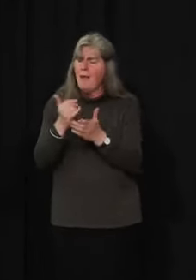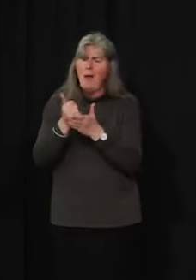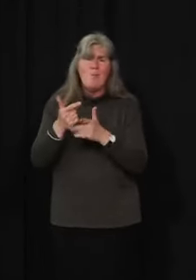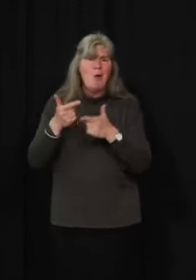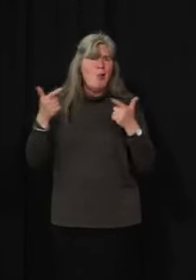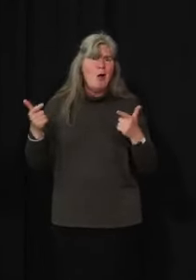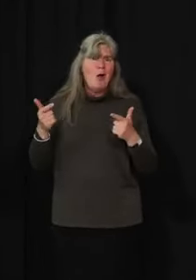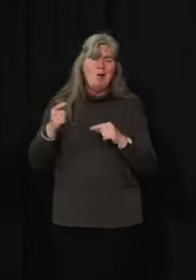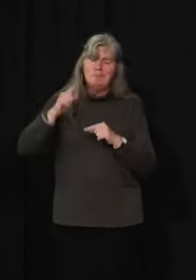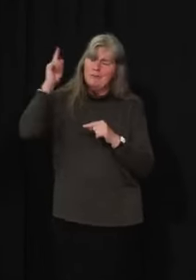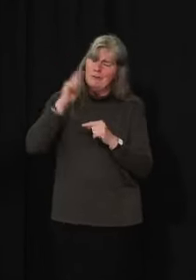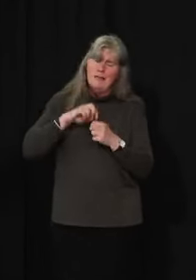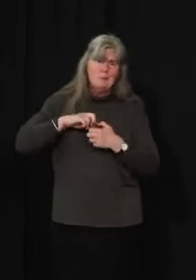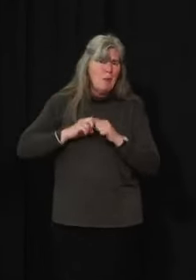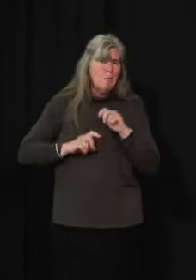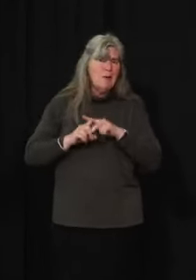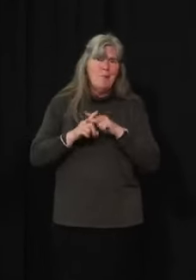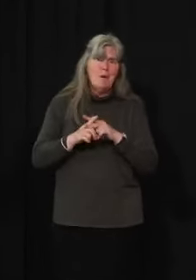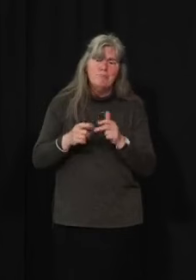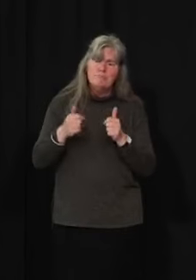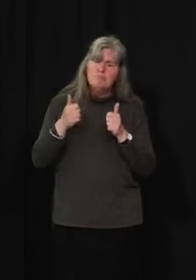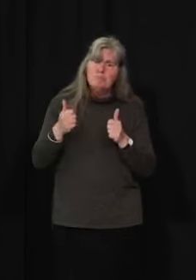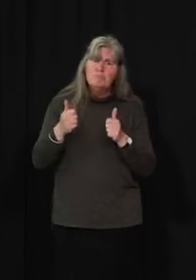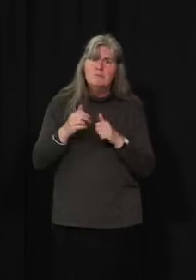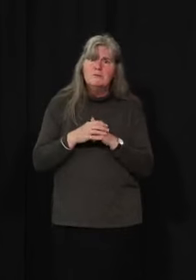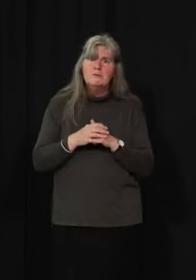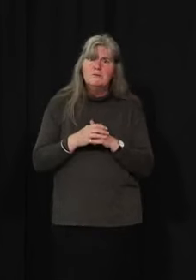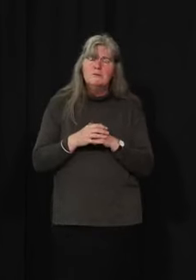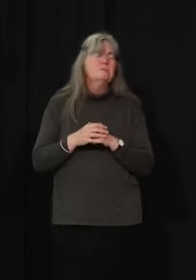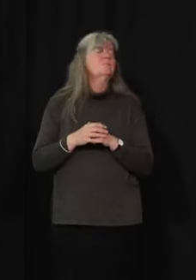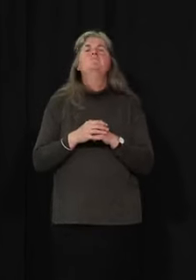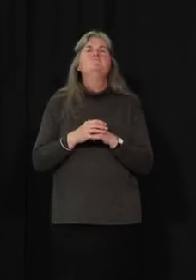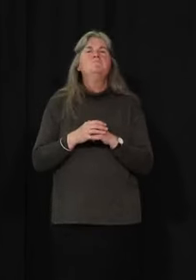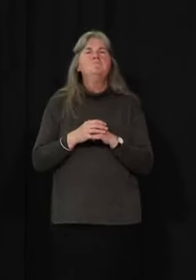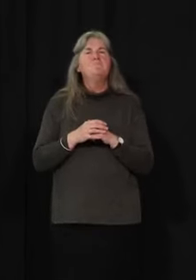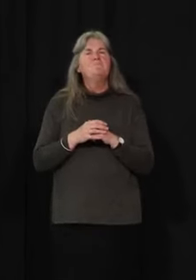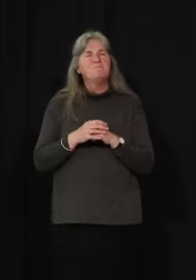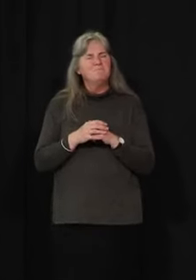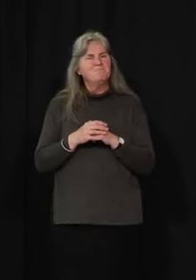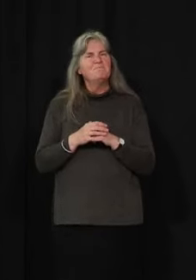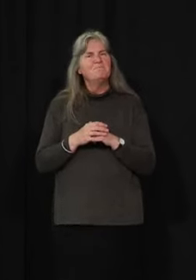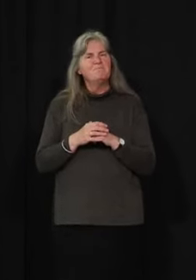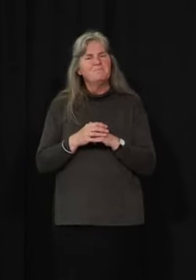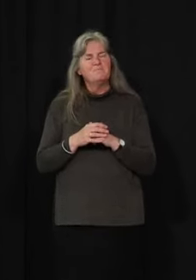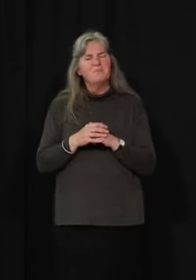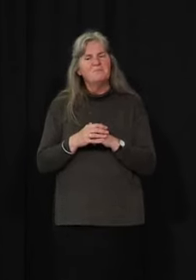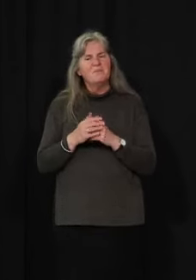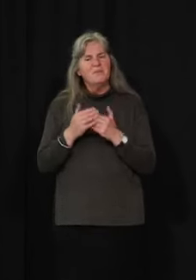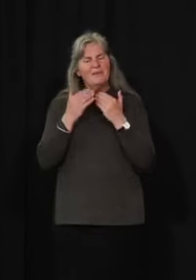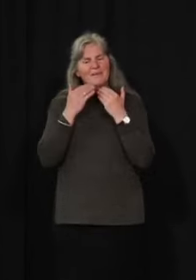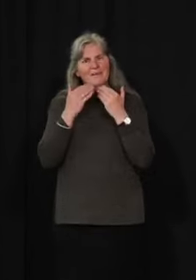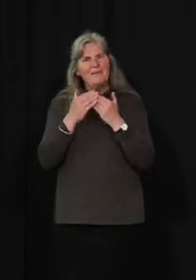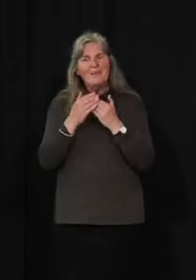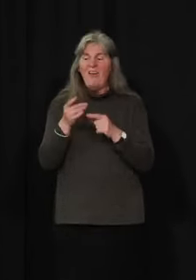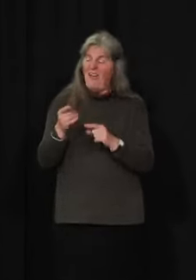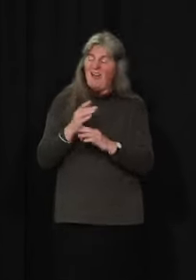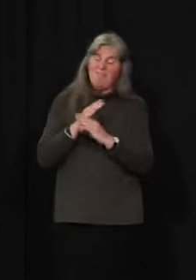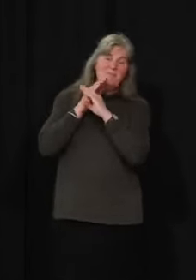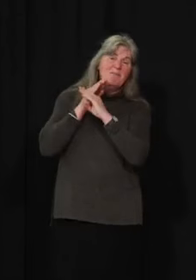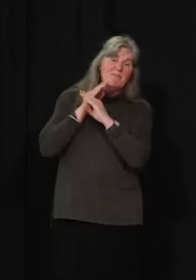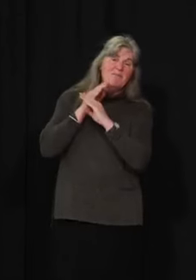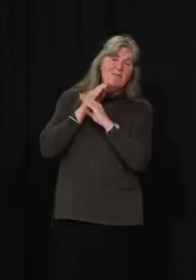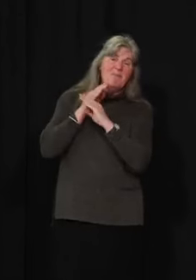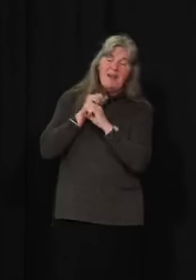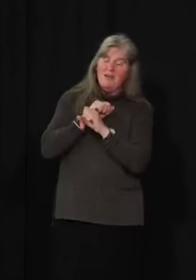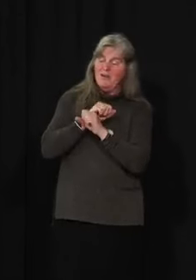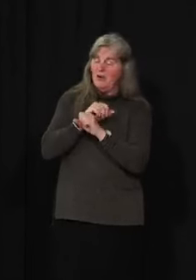when we get further introductions of COVID into the community. So that's what prevents a